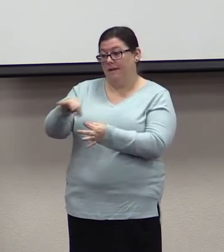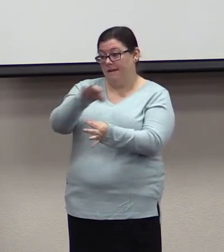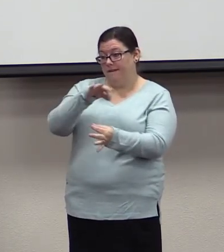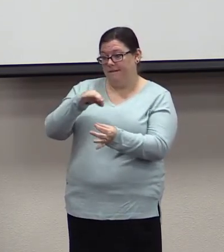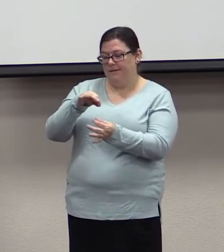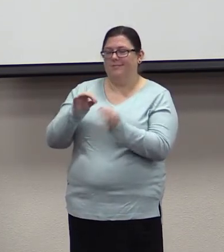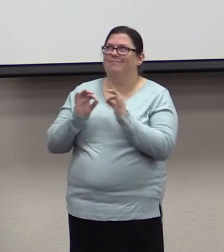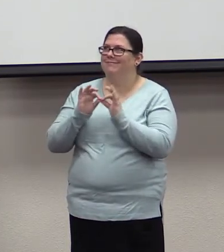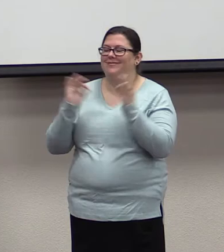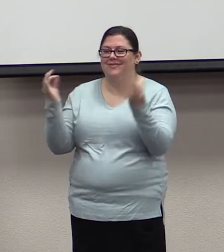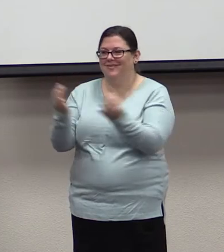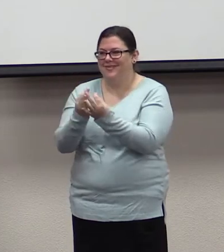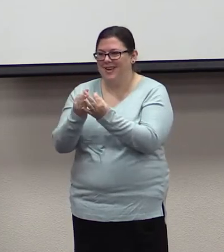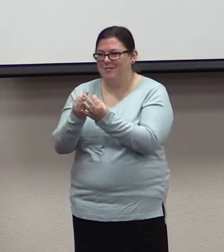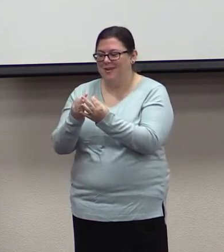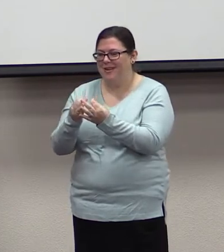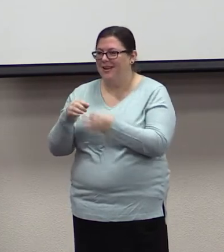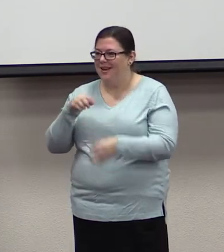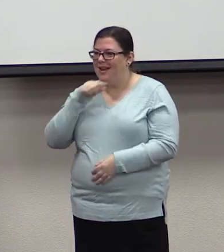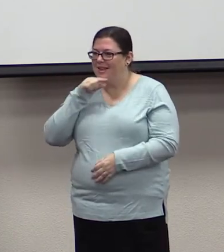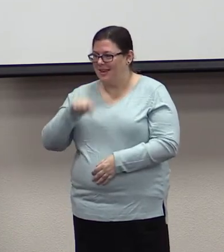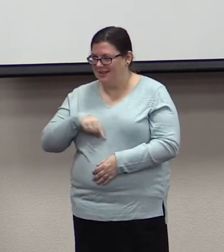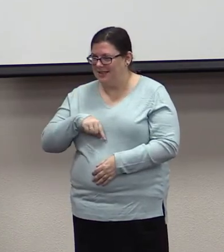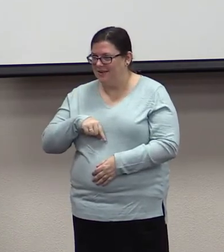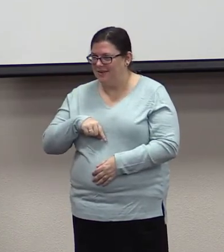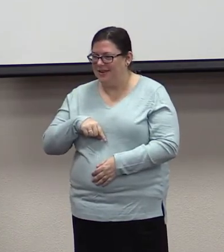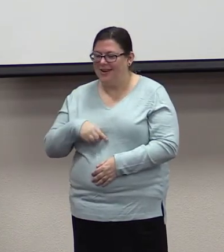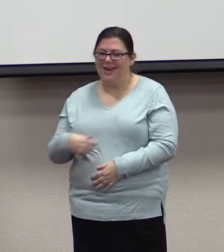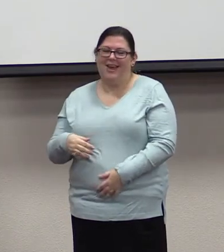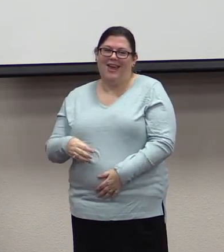amazing food, can I get an amen? Amen.